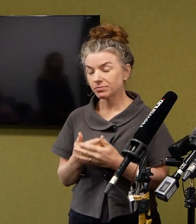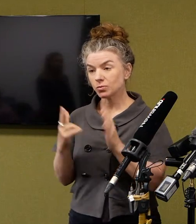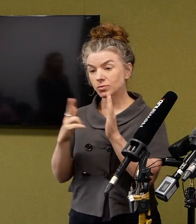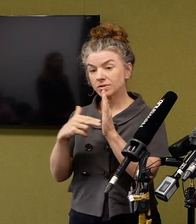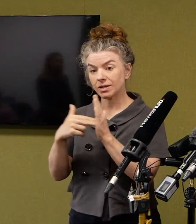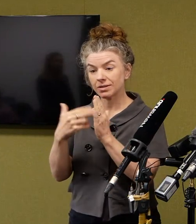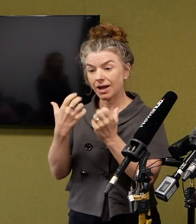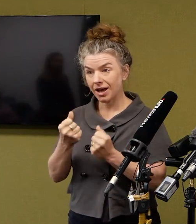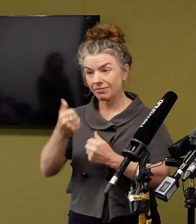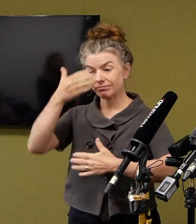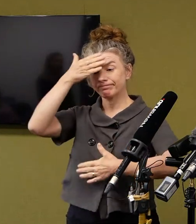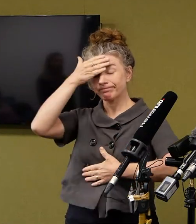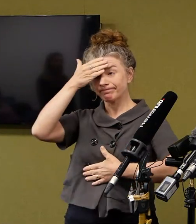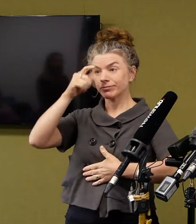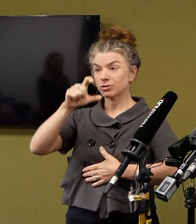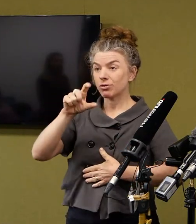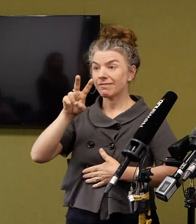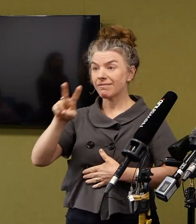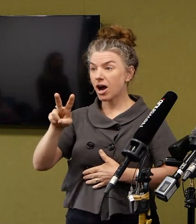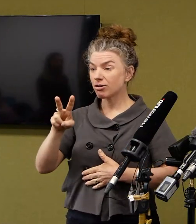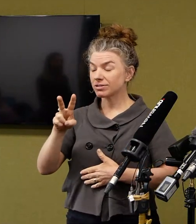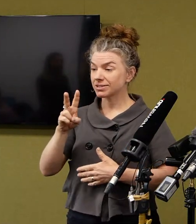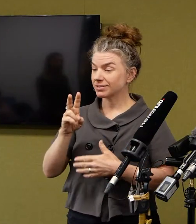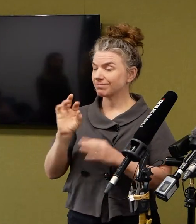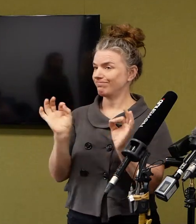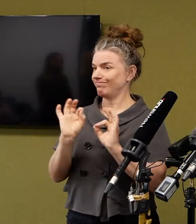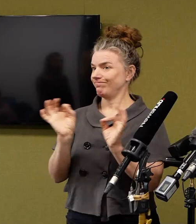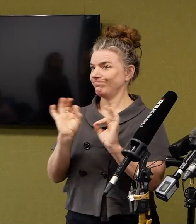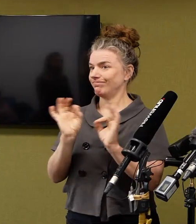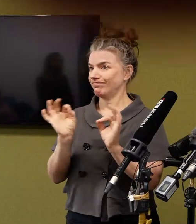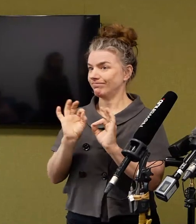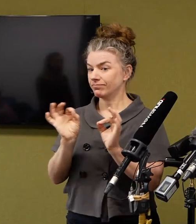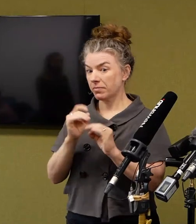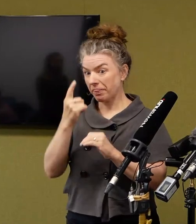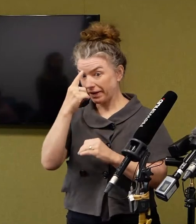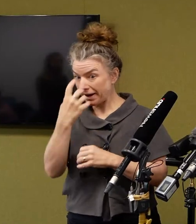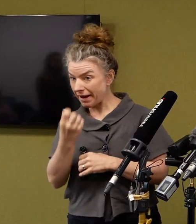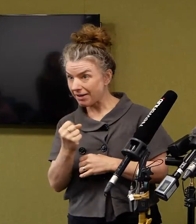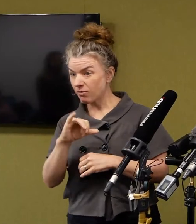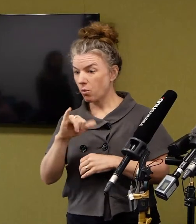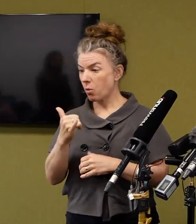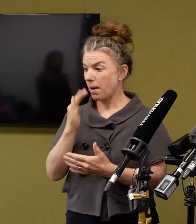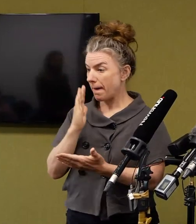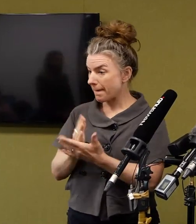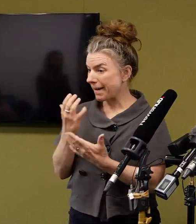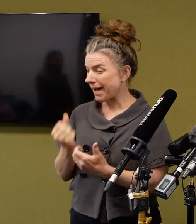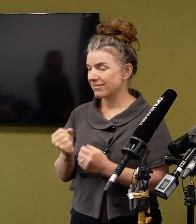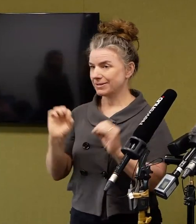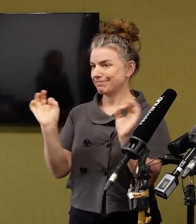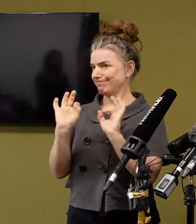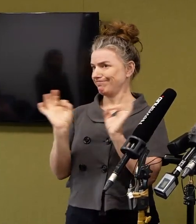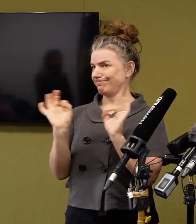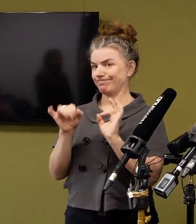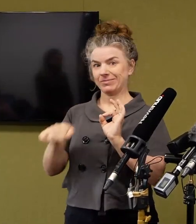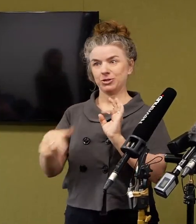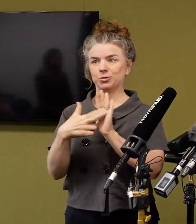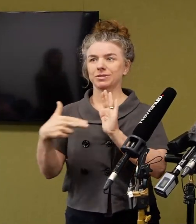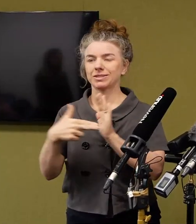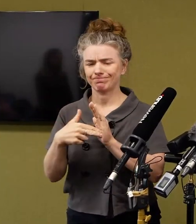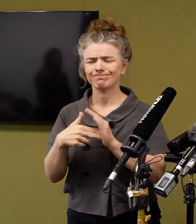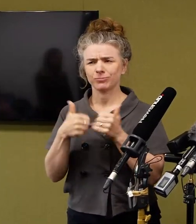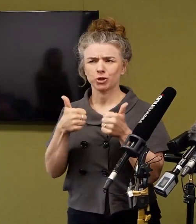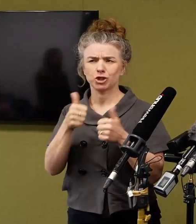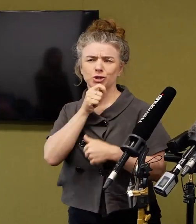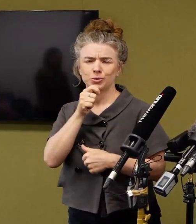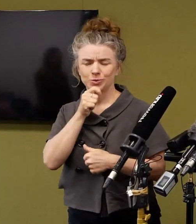have no cases of suspected or confirmed novel coronavirus in New Zealand. So that's a good way to start the week.